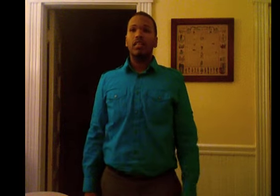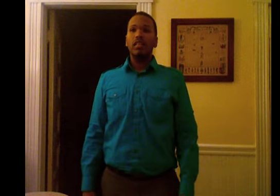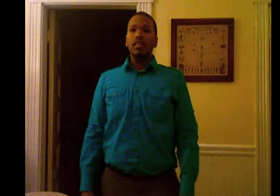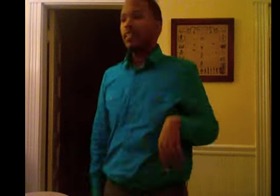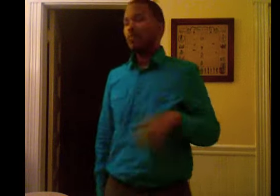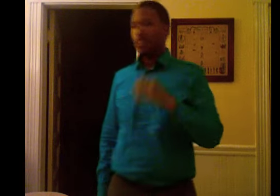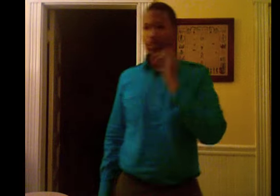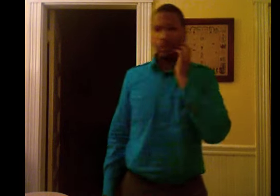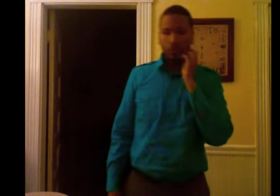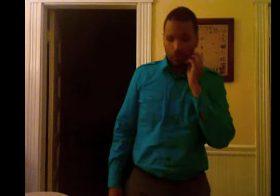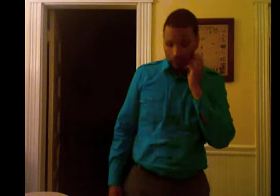Let me just try one more.